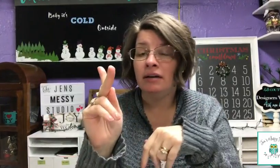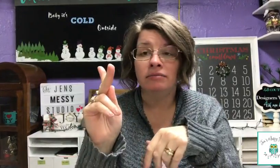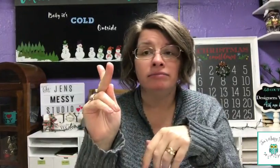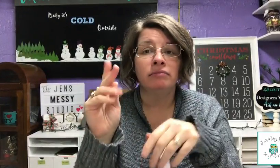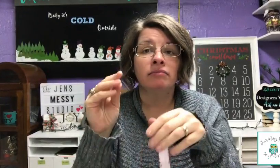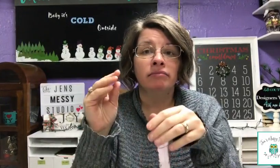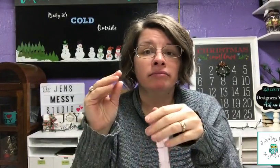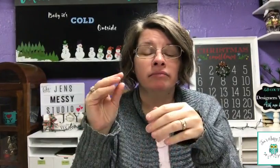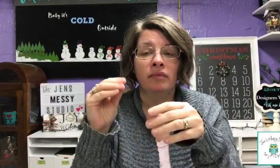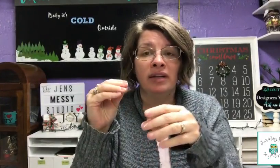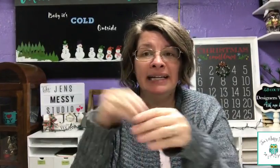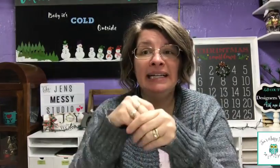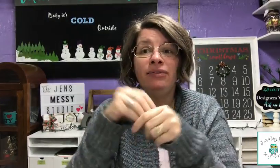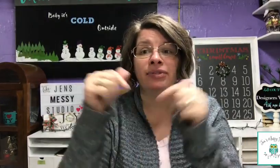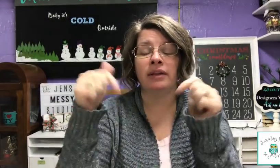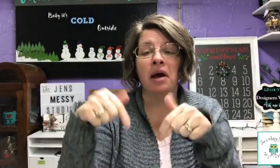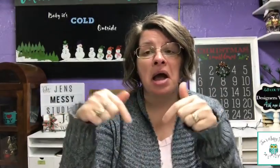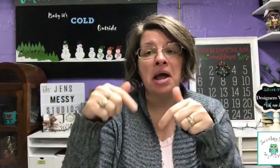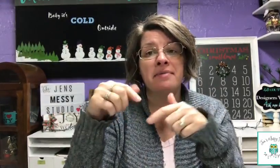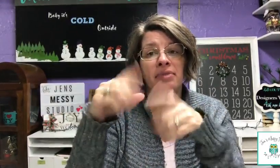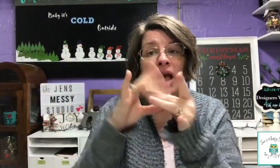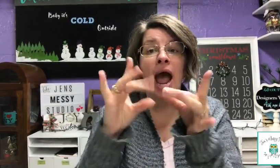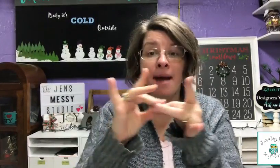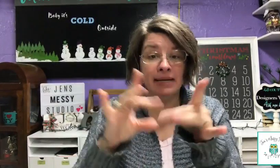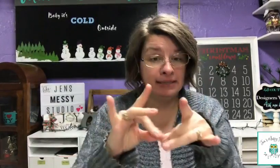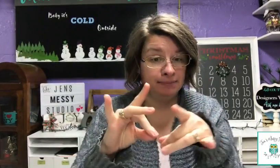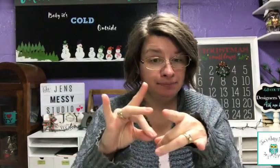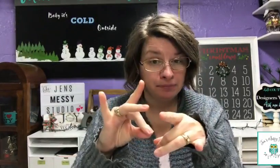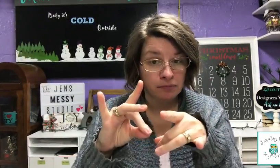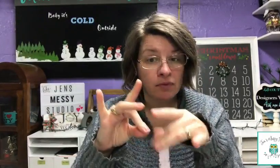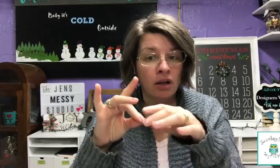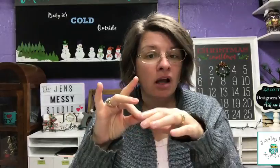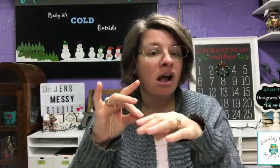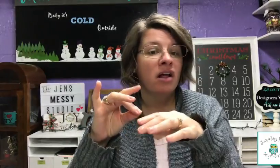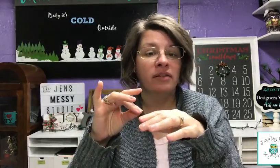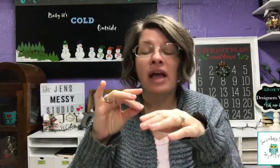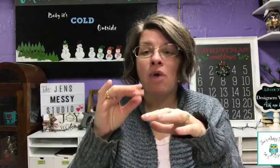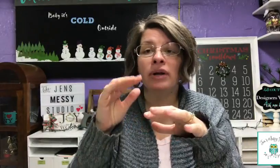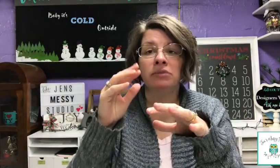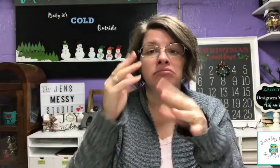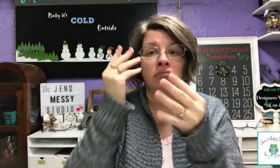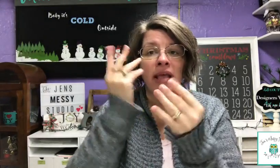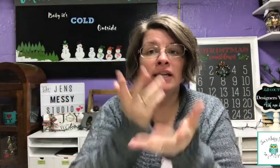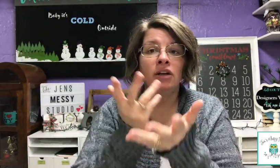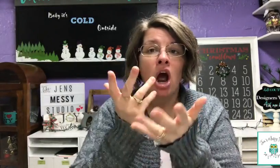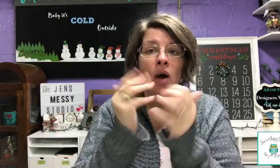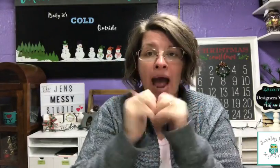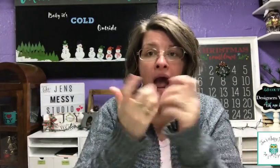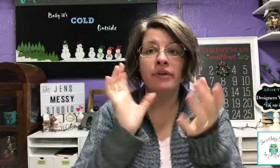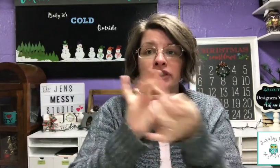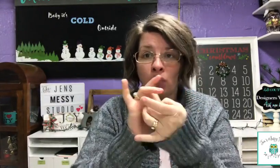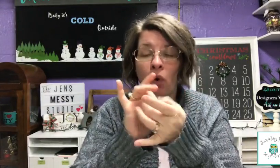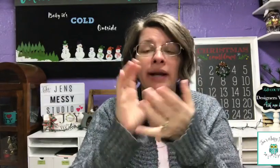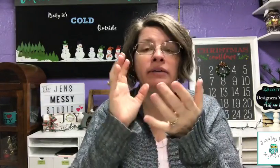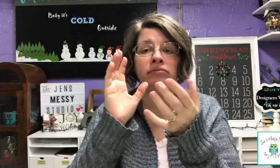comments that I will let you know about how you're doing.